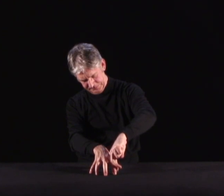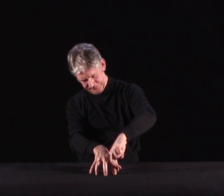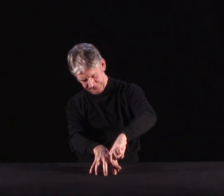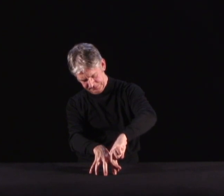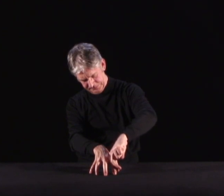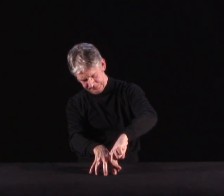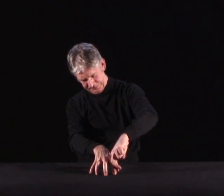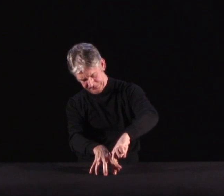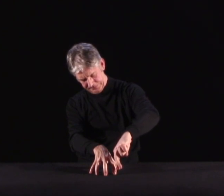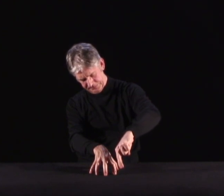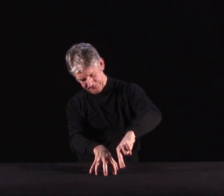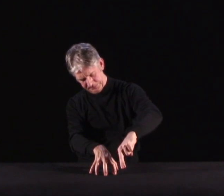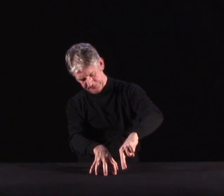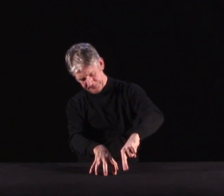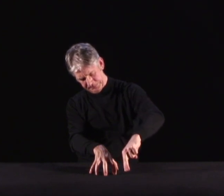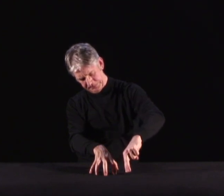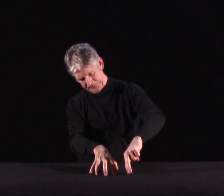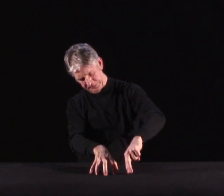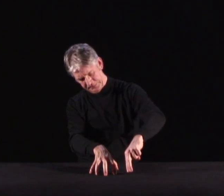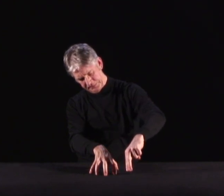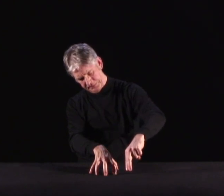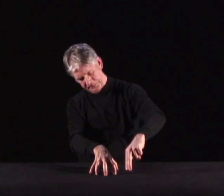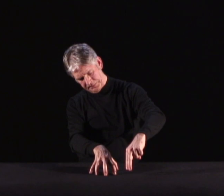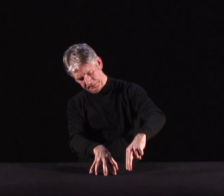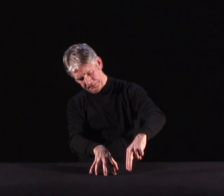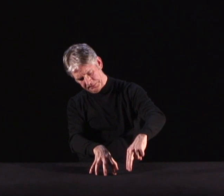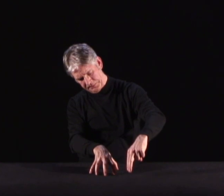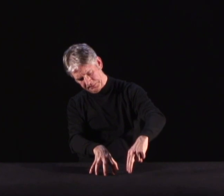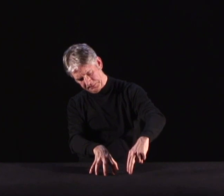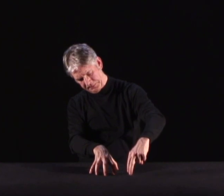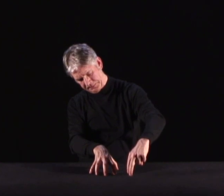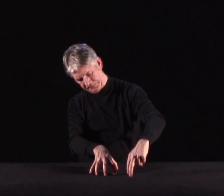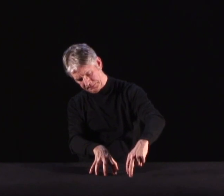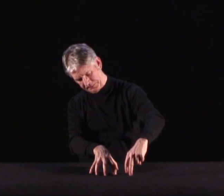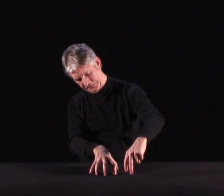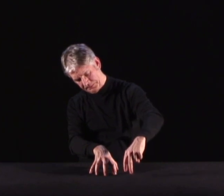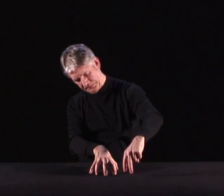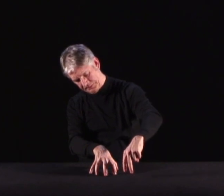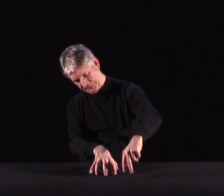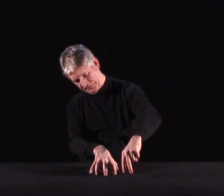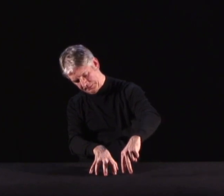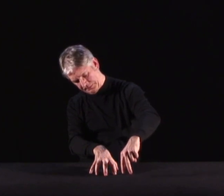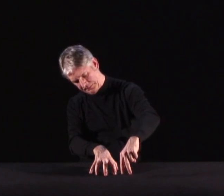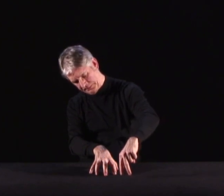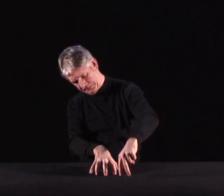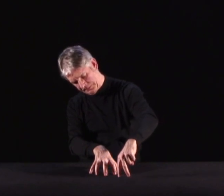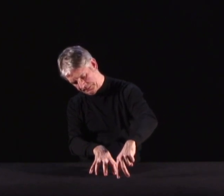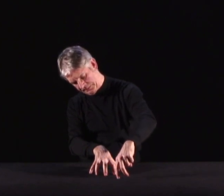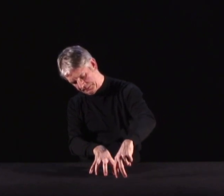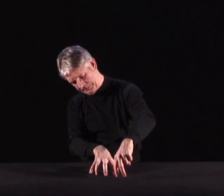now immortal words. That's one small step for man, one giant